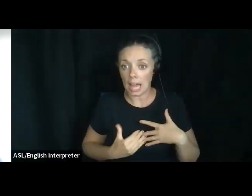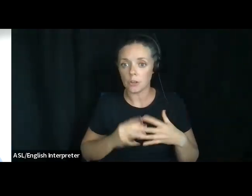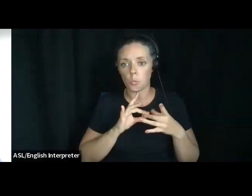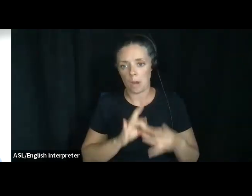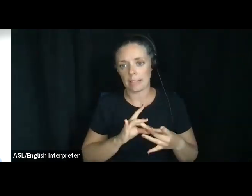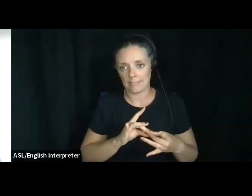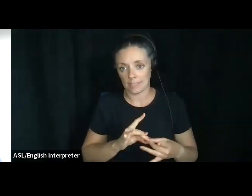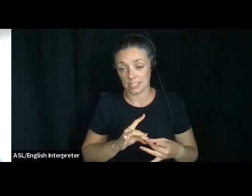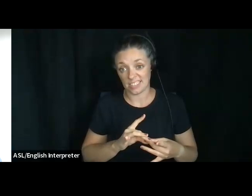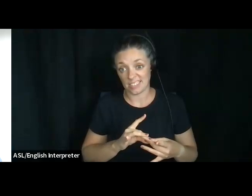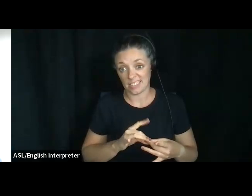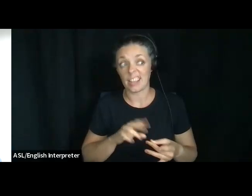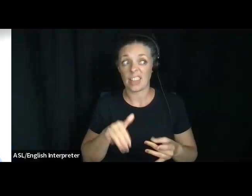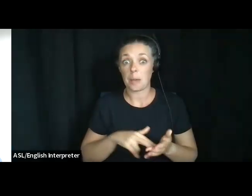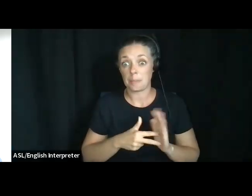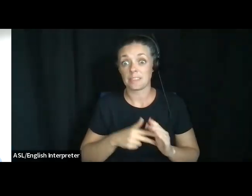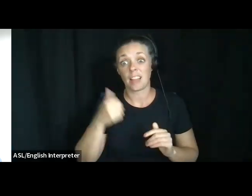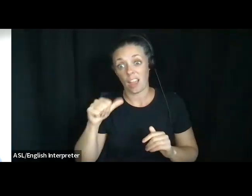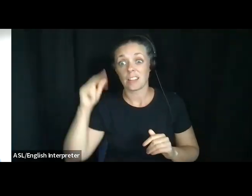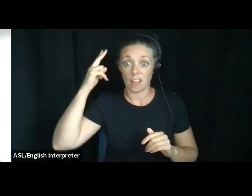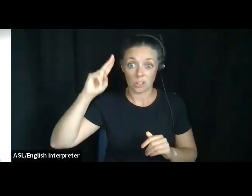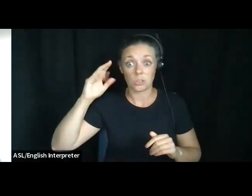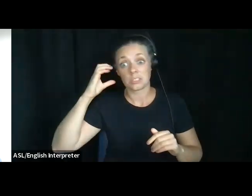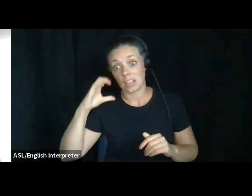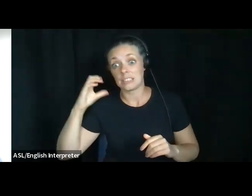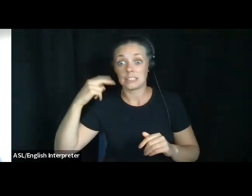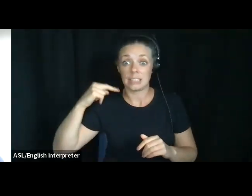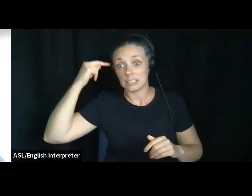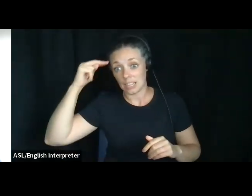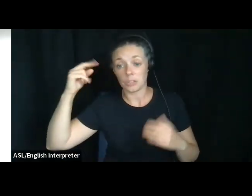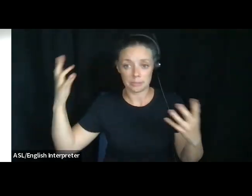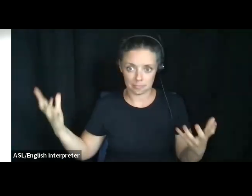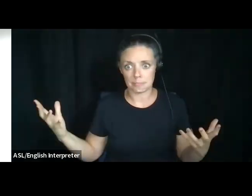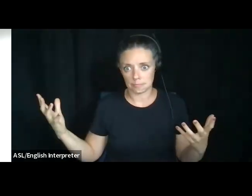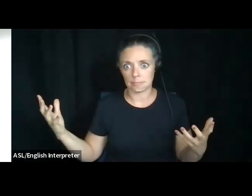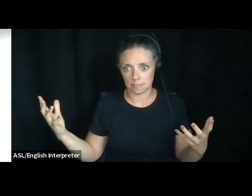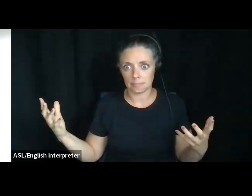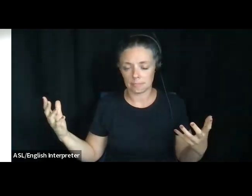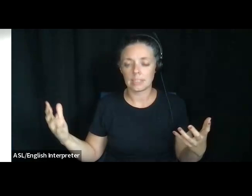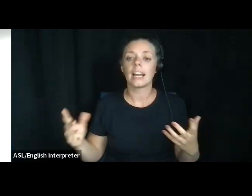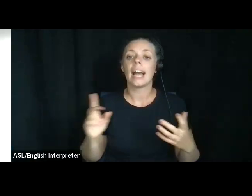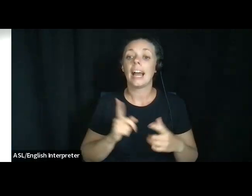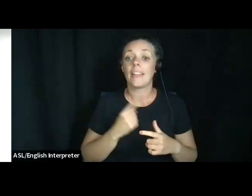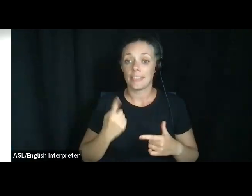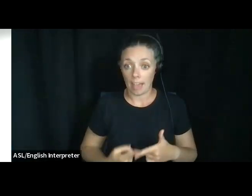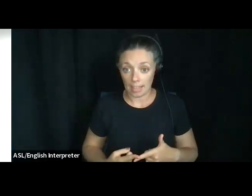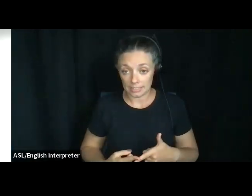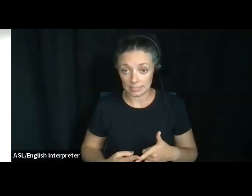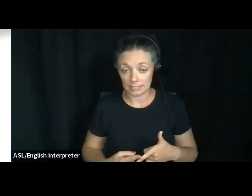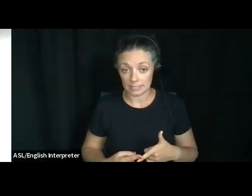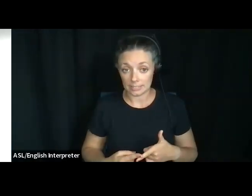So then we're getting into aunts, uncles, cousins, nieces, nephews. Um, and then, um,